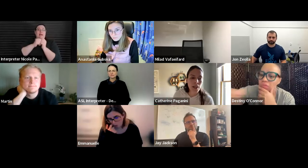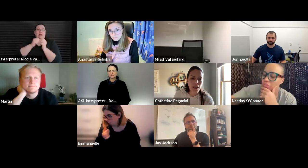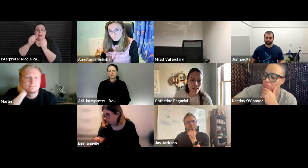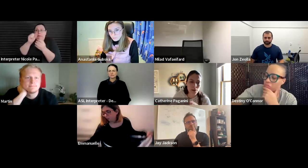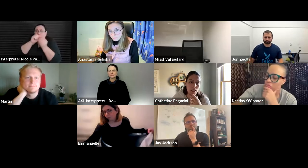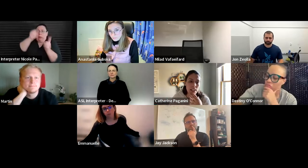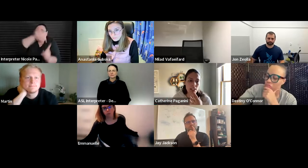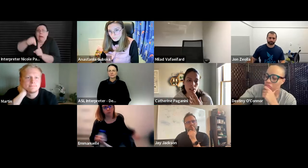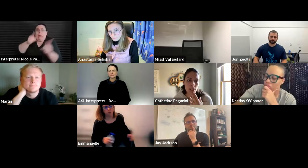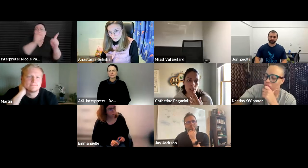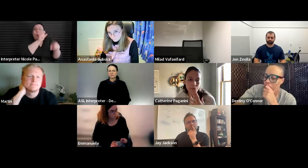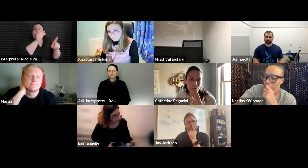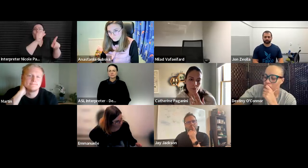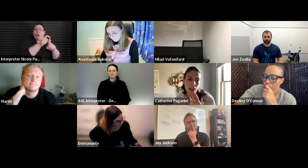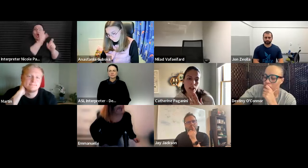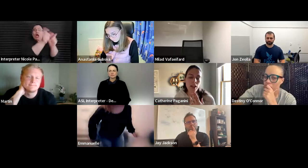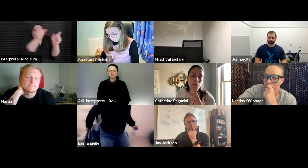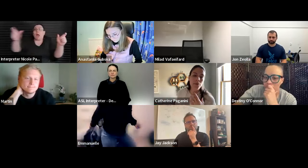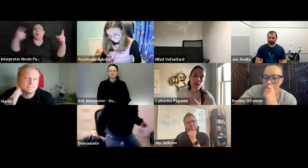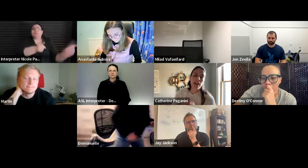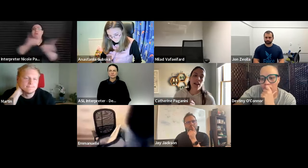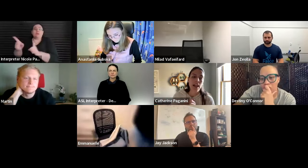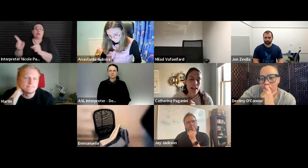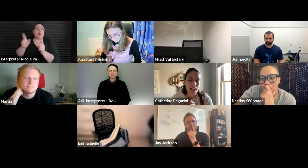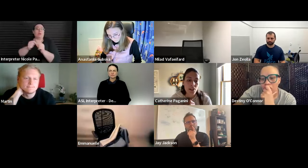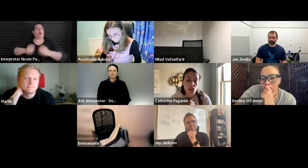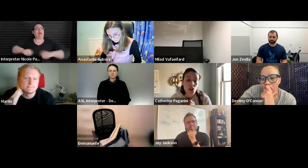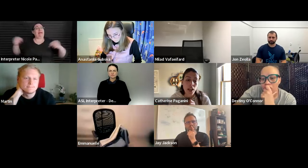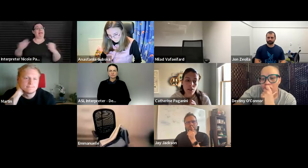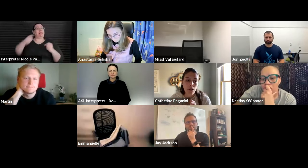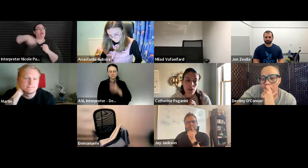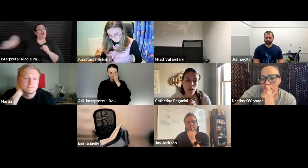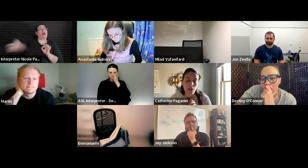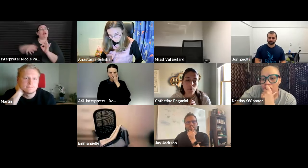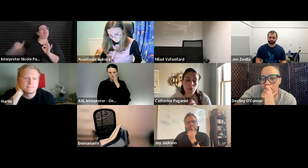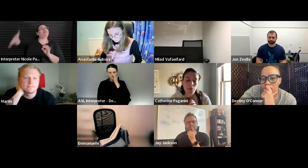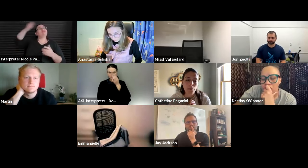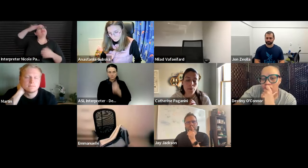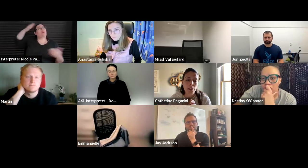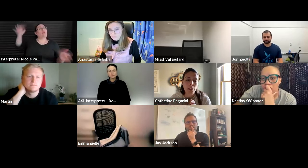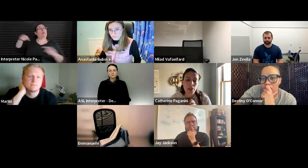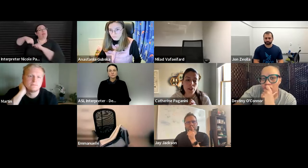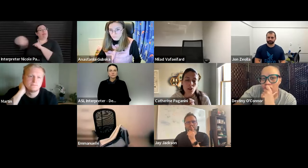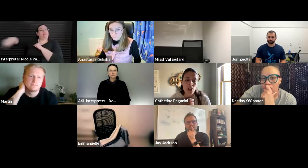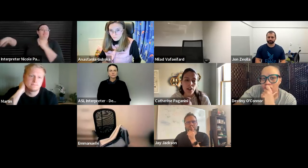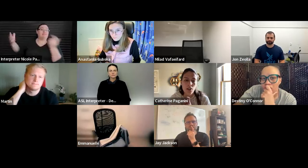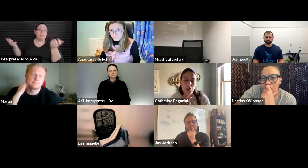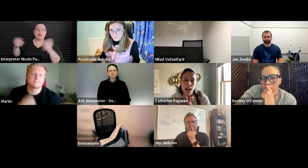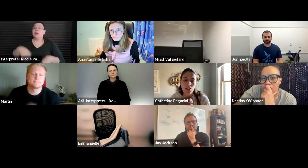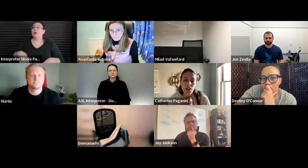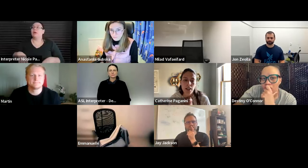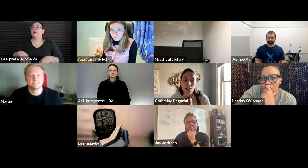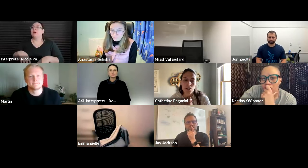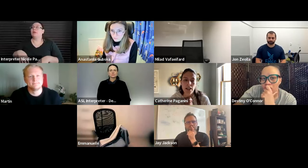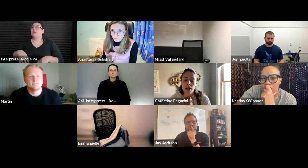terms making it a little bit easier um and so yeah um the i was